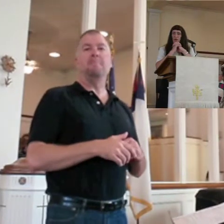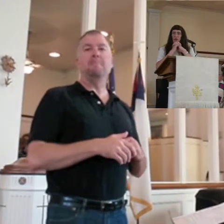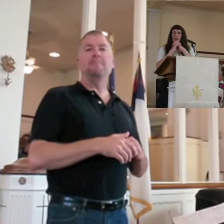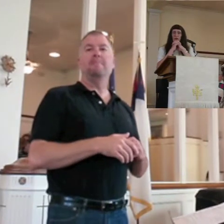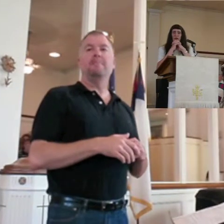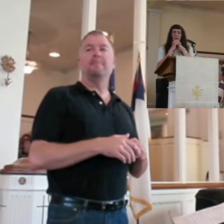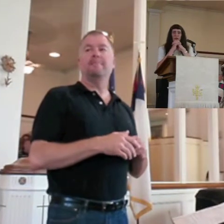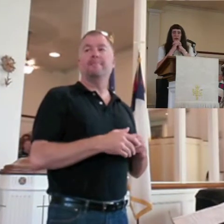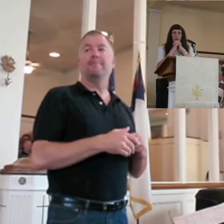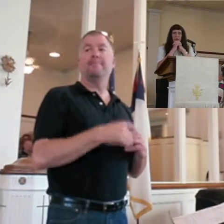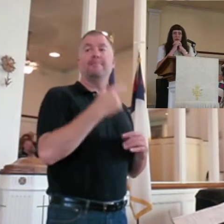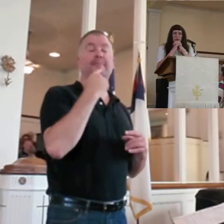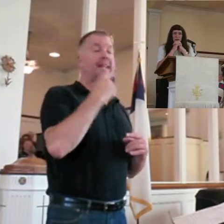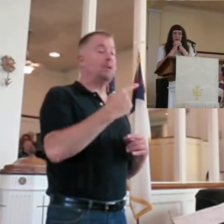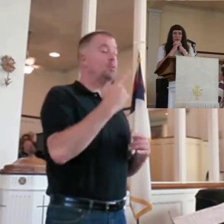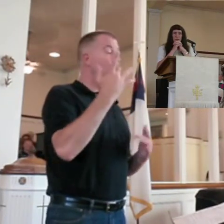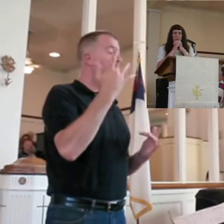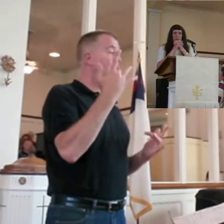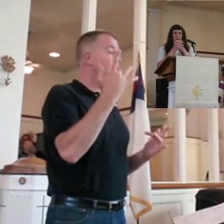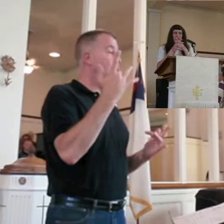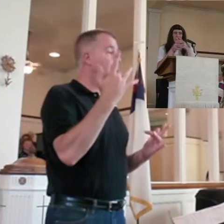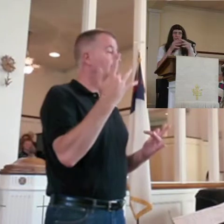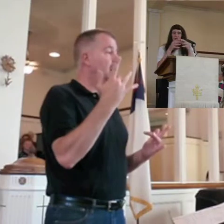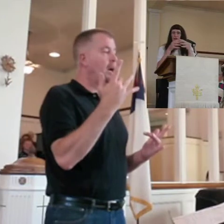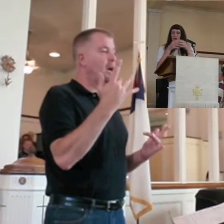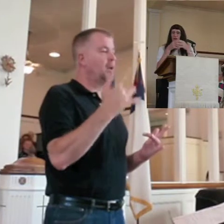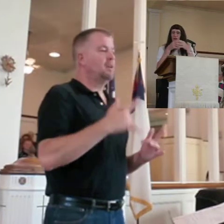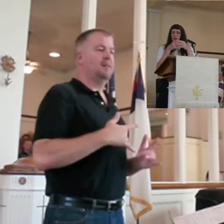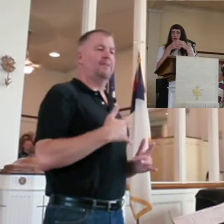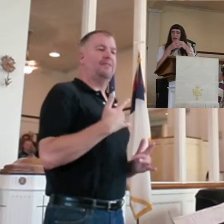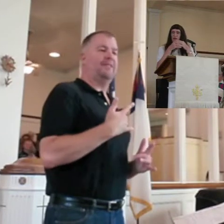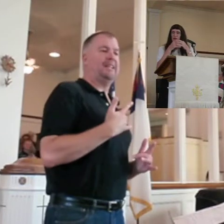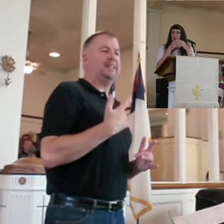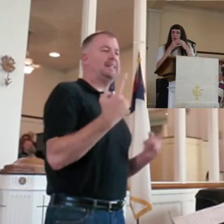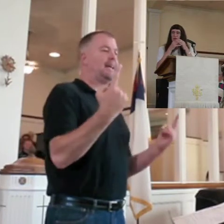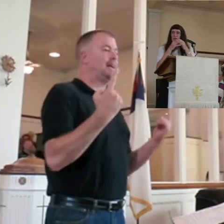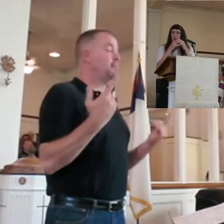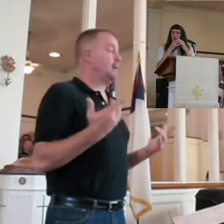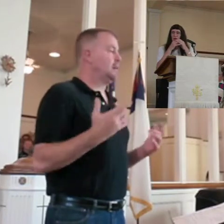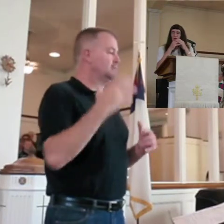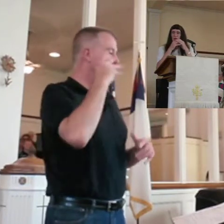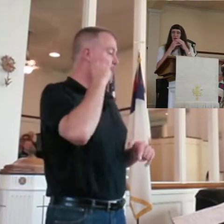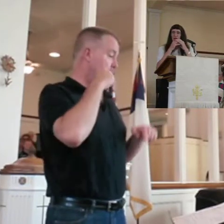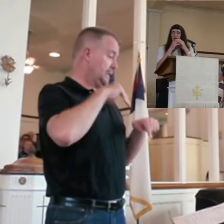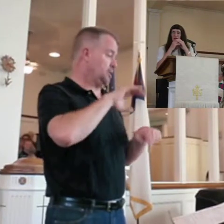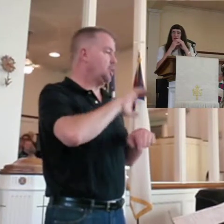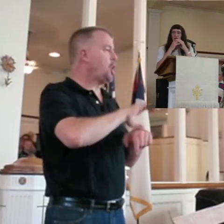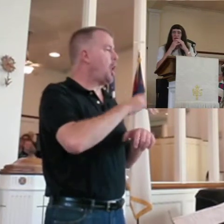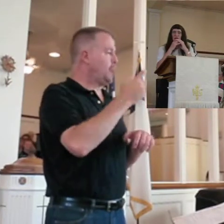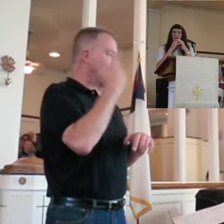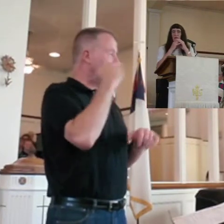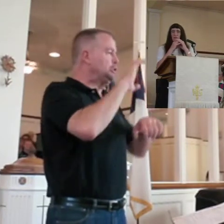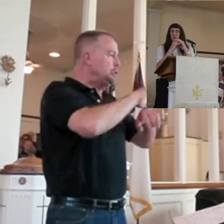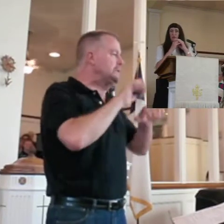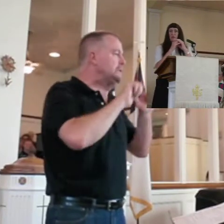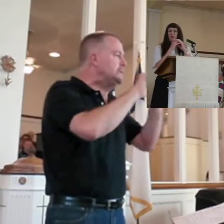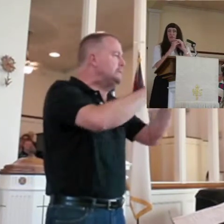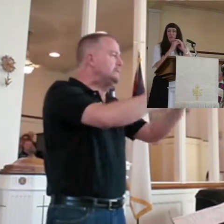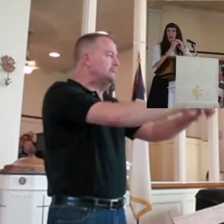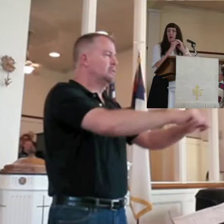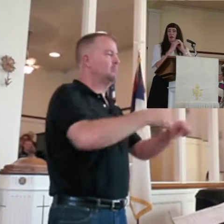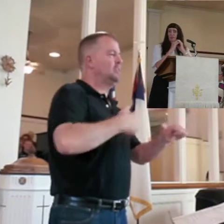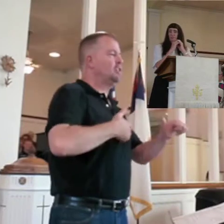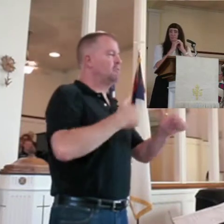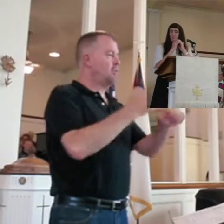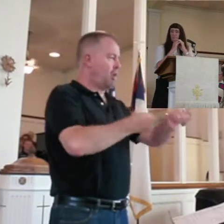And the reason why I'm telling you this is because of the feelings that I get when I'm in this church. And I want to see this church continue, and I want to be a part of